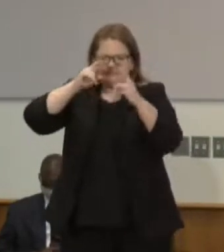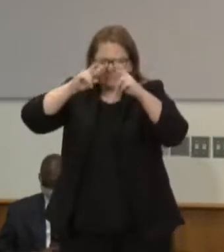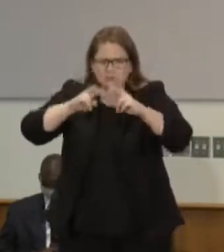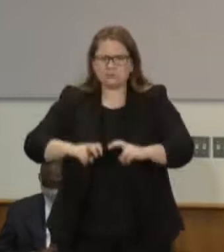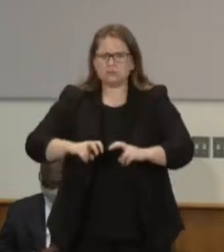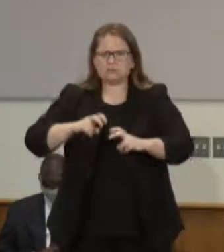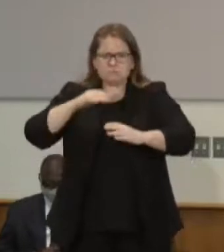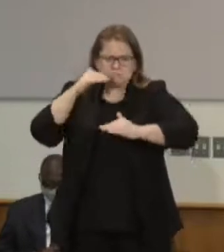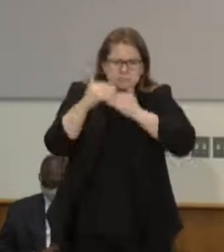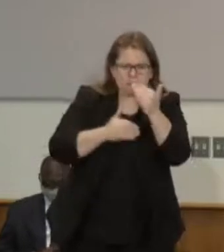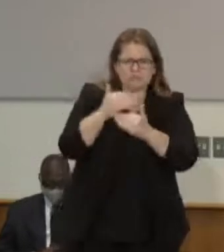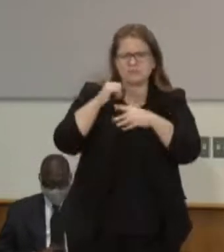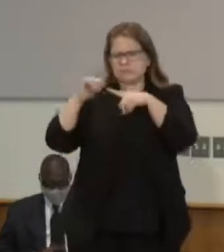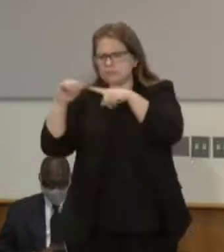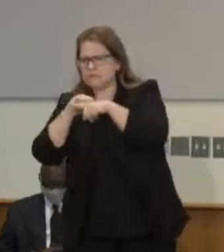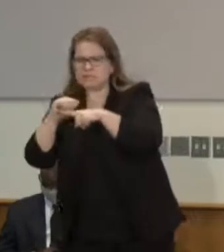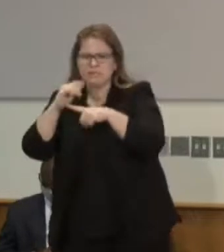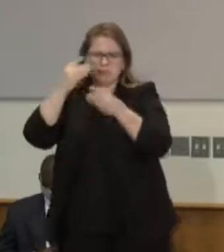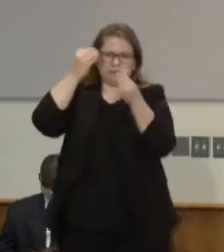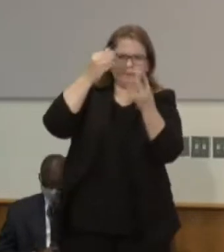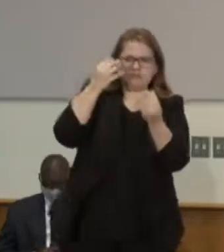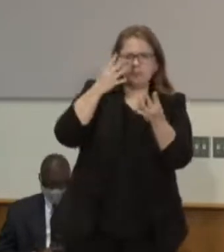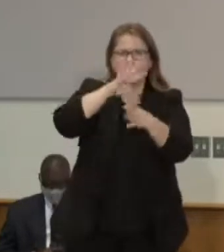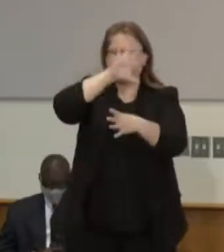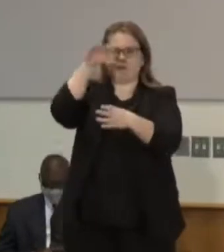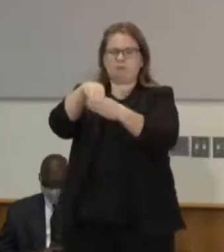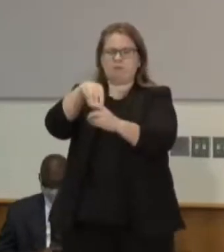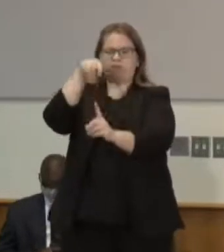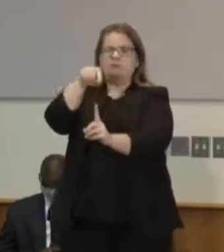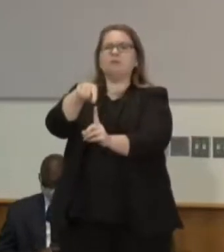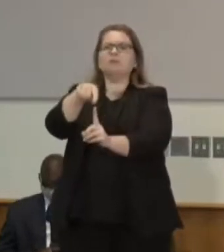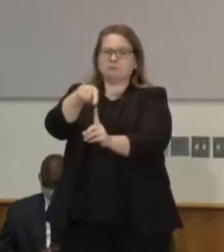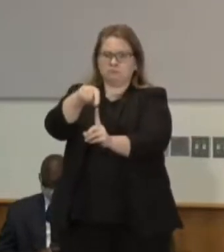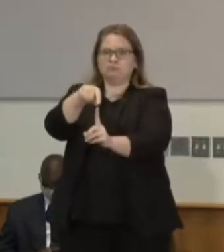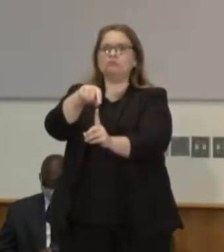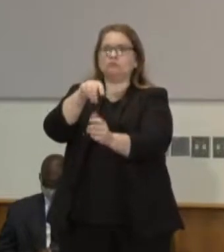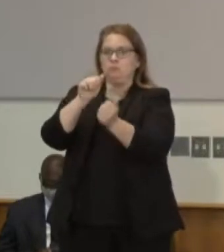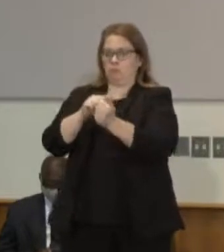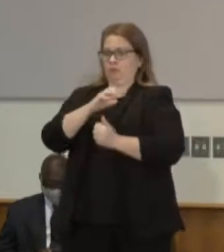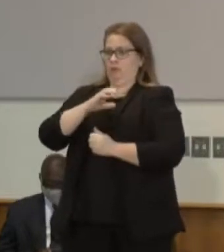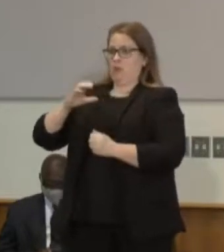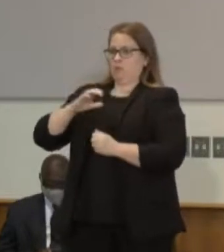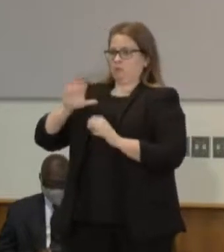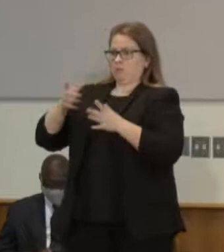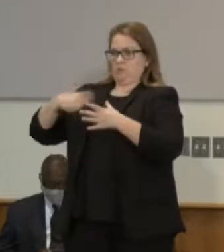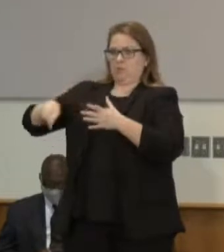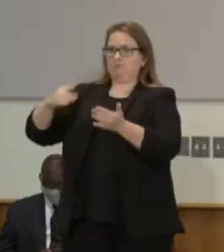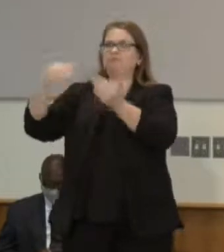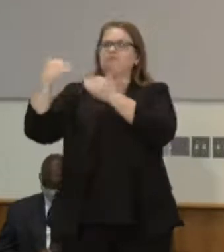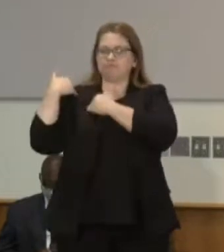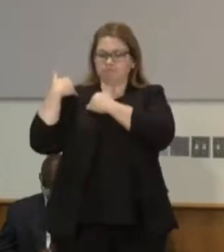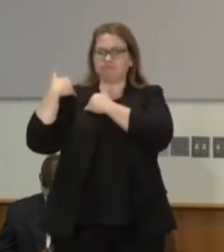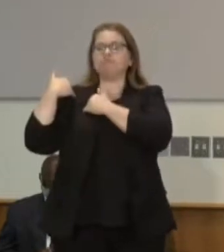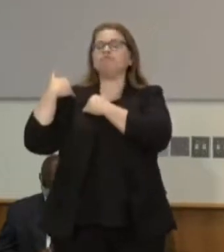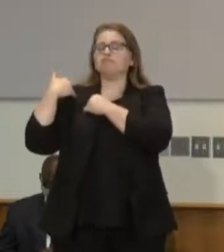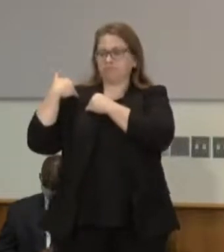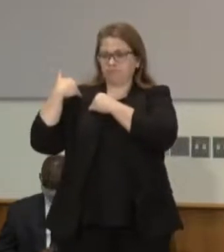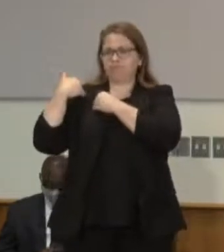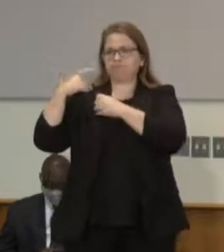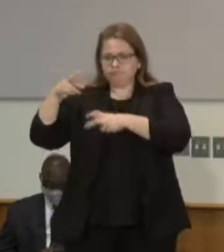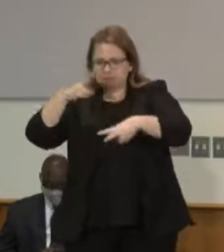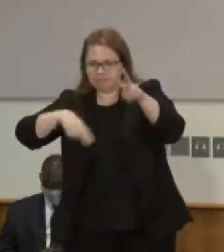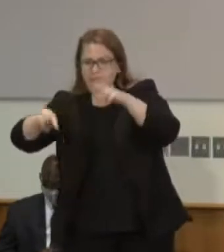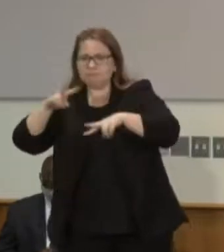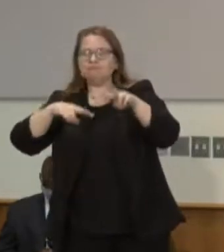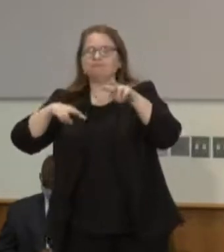and then working through that council which will be an inclusive council which will have strong powers it will